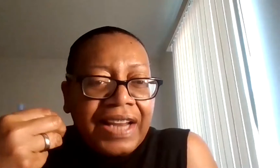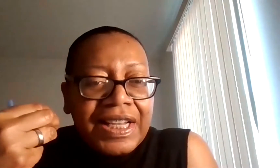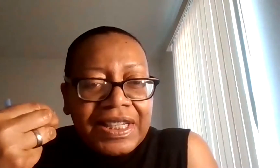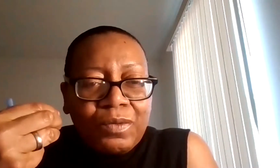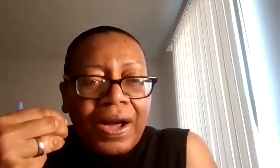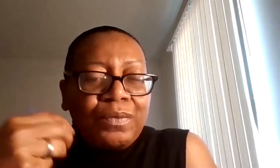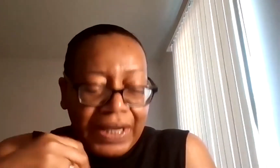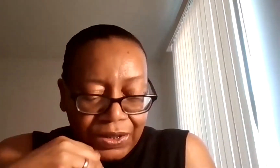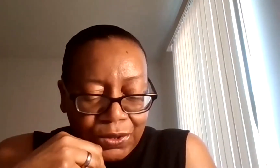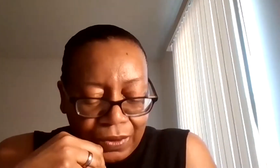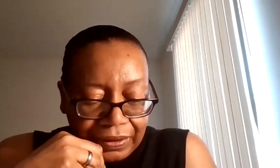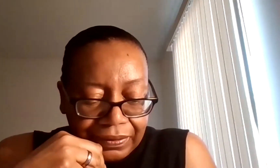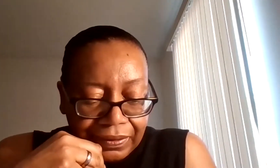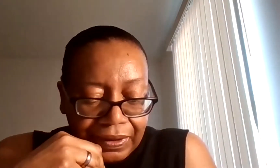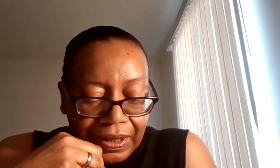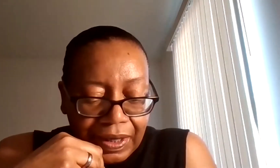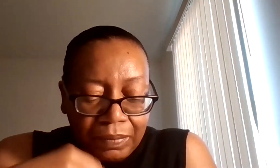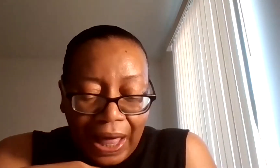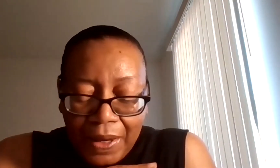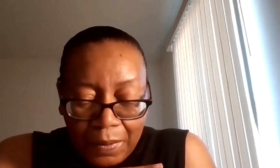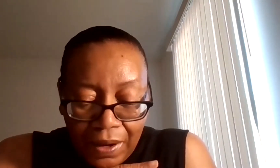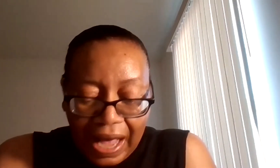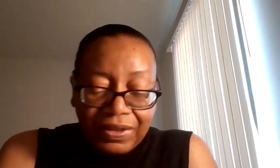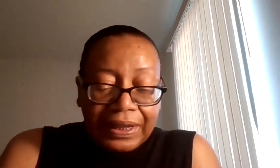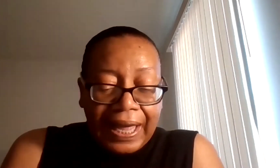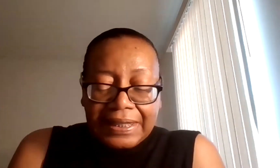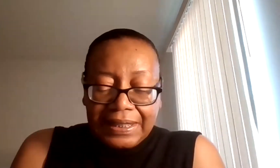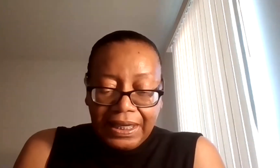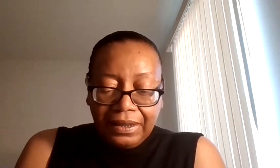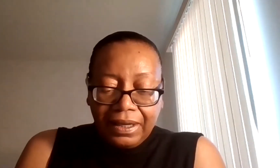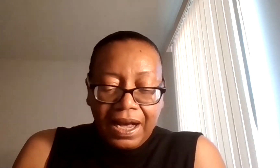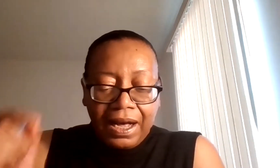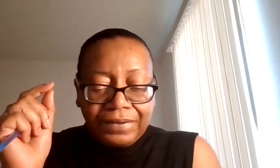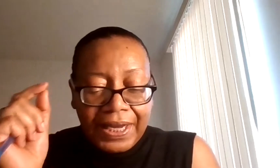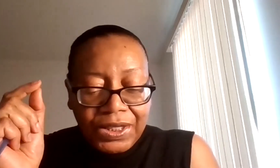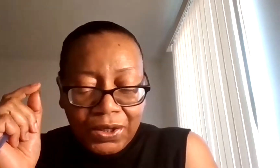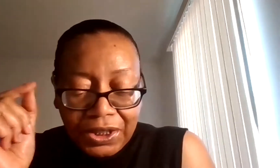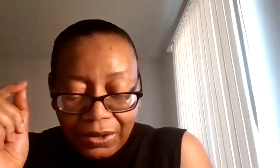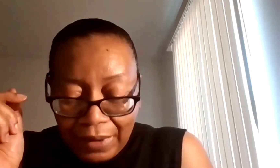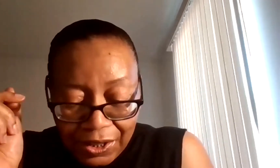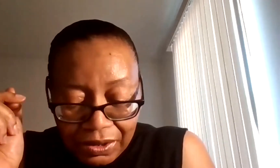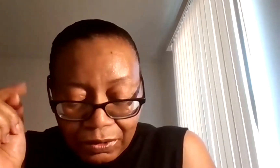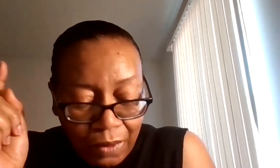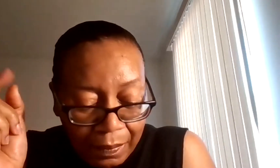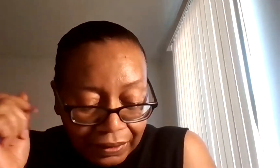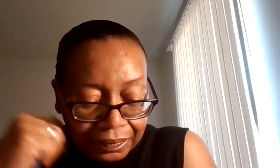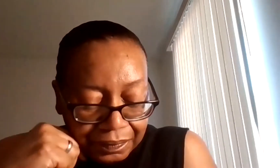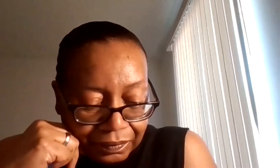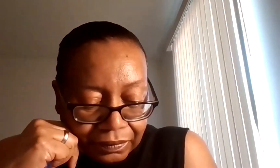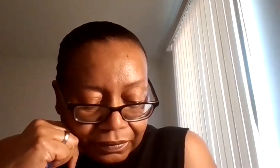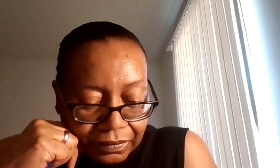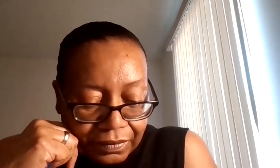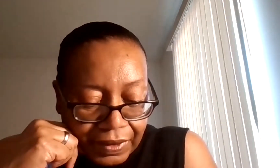And that is what we endure. Black people have a legacy of intergenerational trauma.